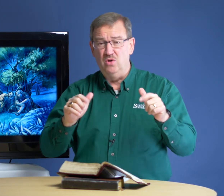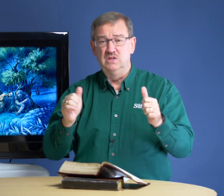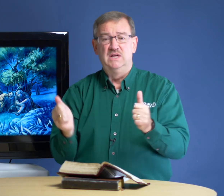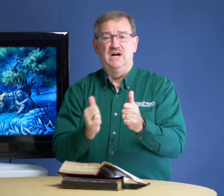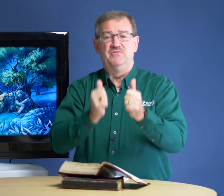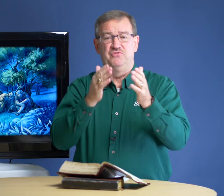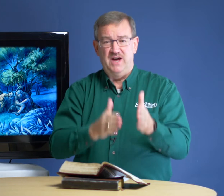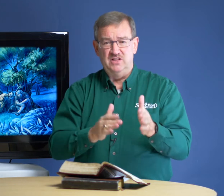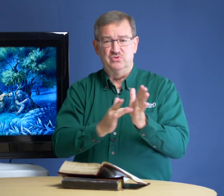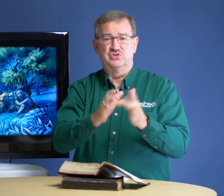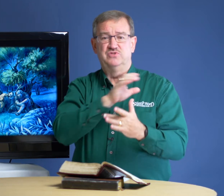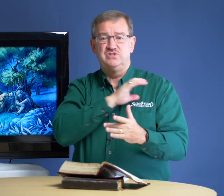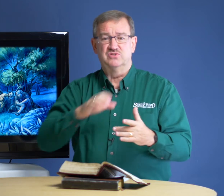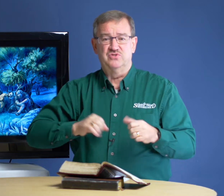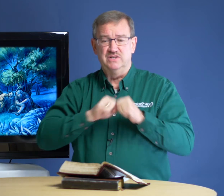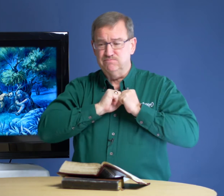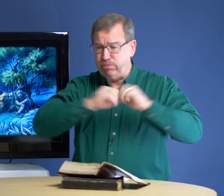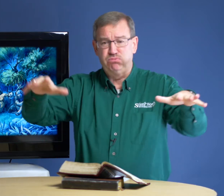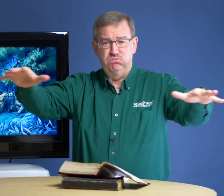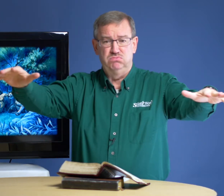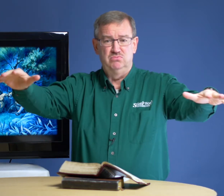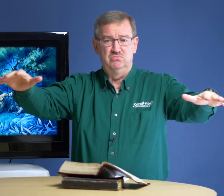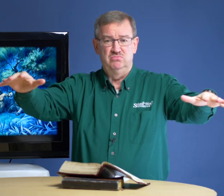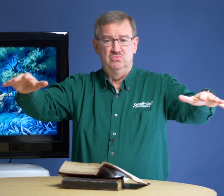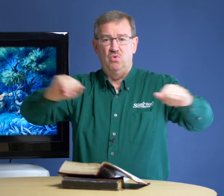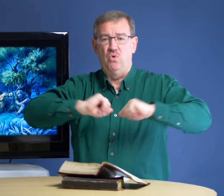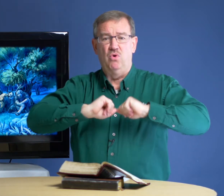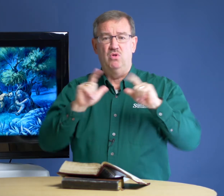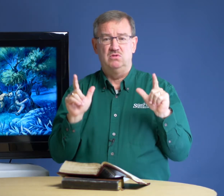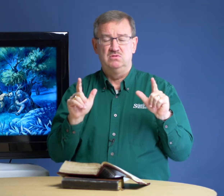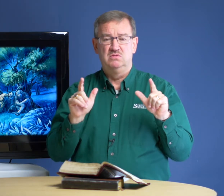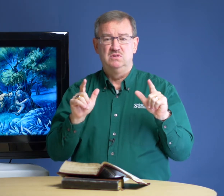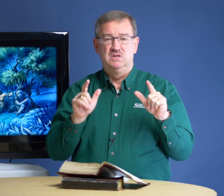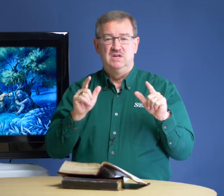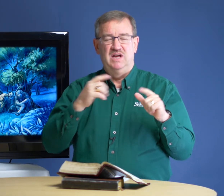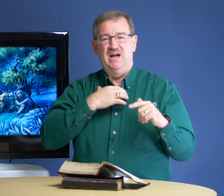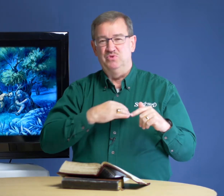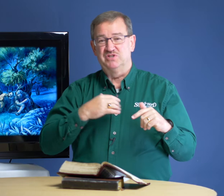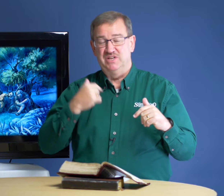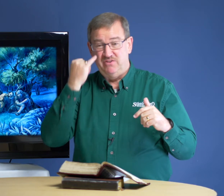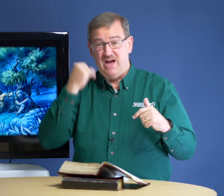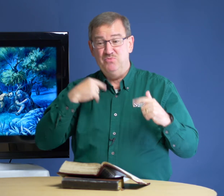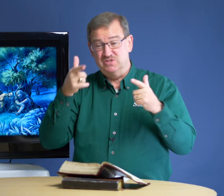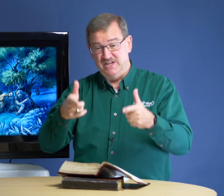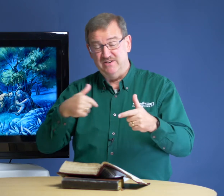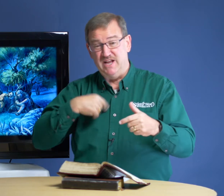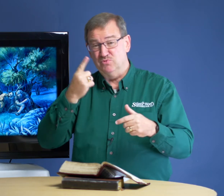of the followers of Jesus Christ, all. I wish if I was there and I was